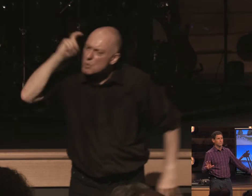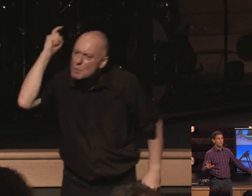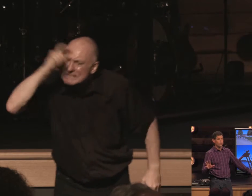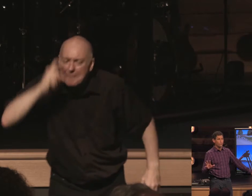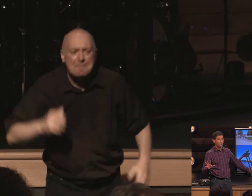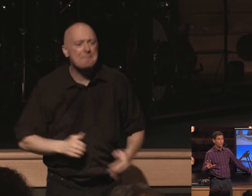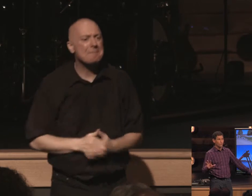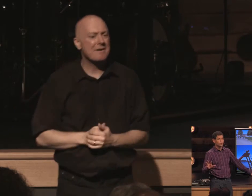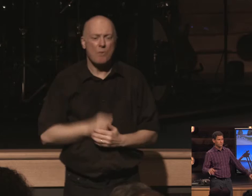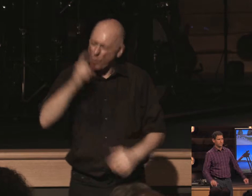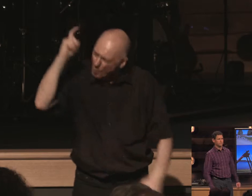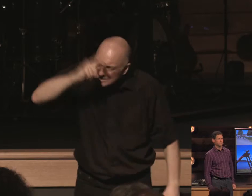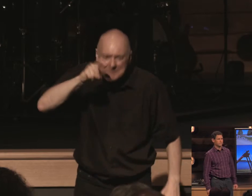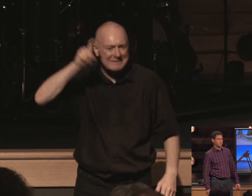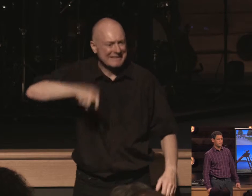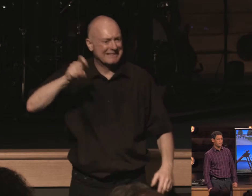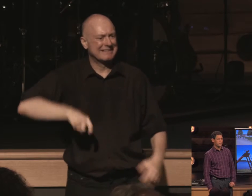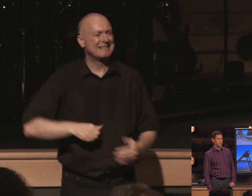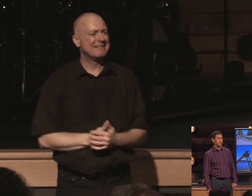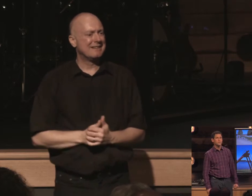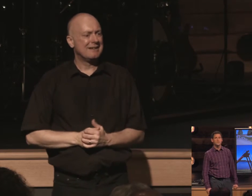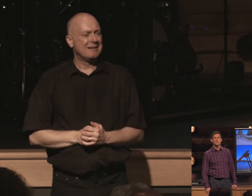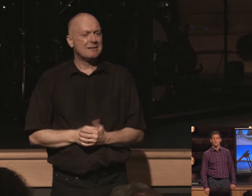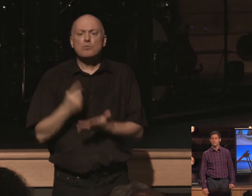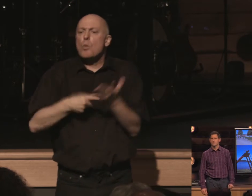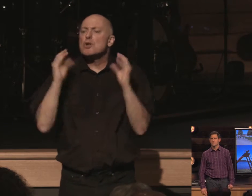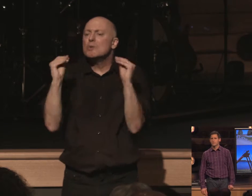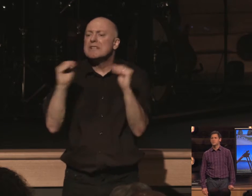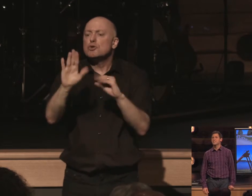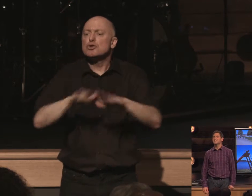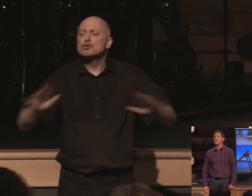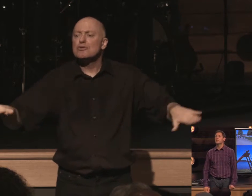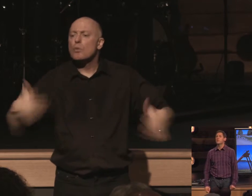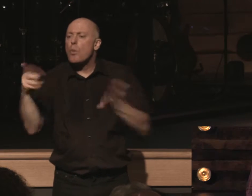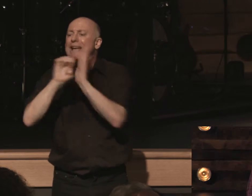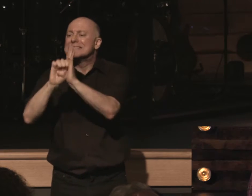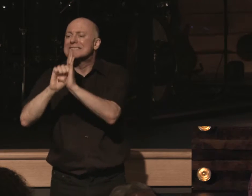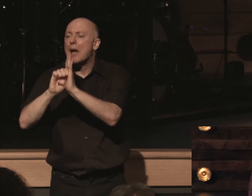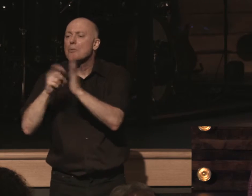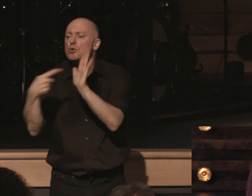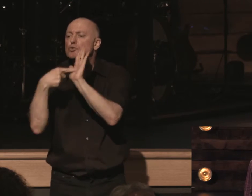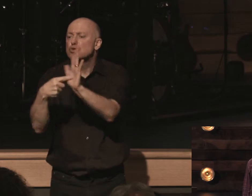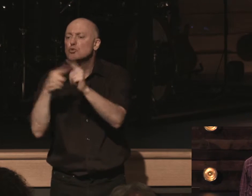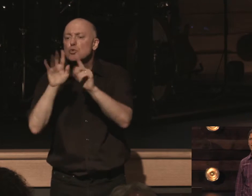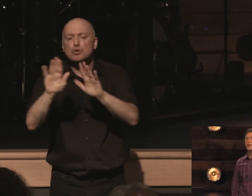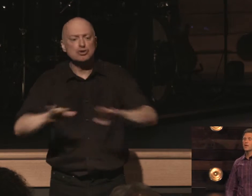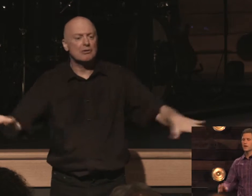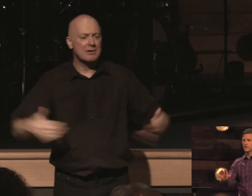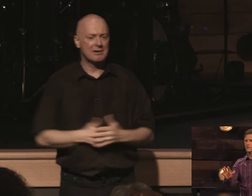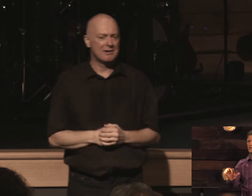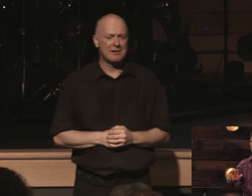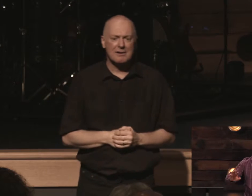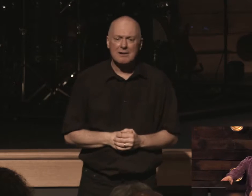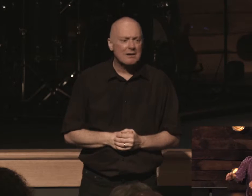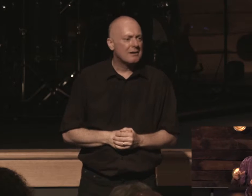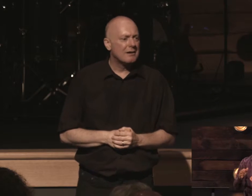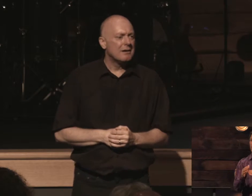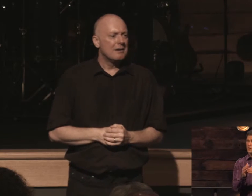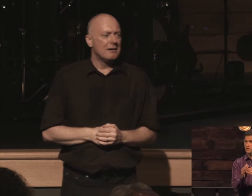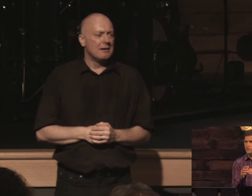wisdom wisdom what are we teaching them what's the example that we're setting god help me no no no i want to do this right now too